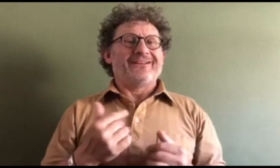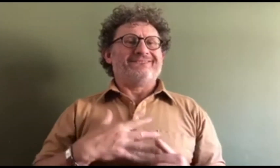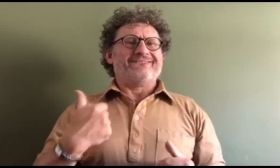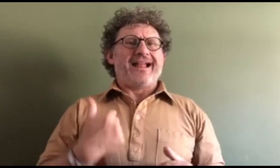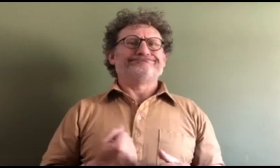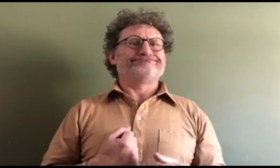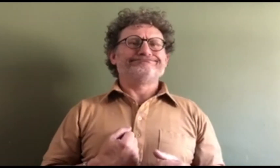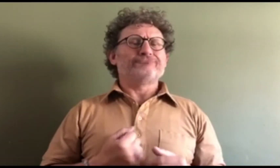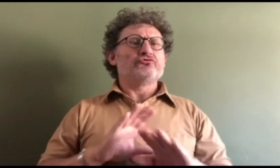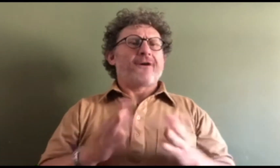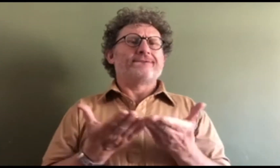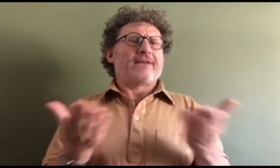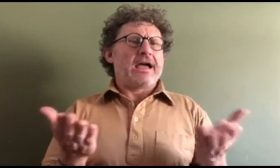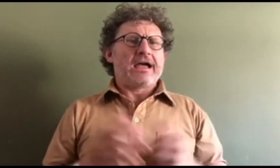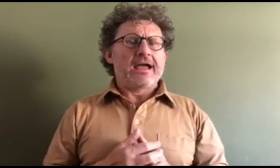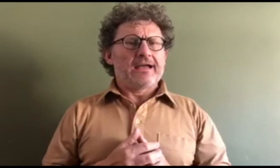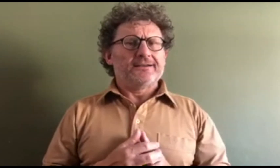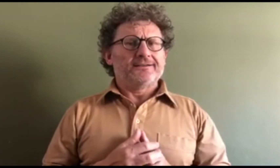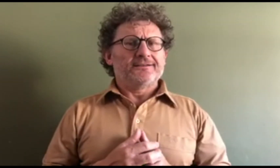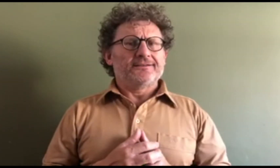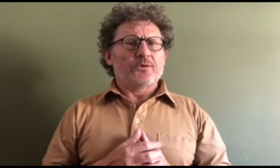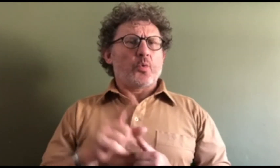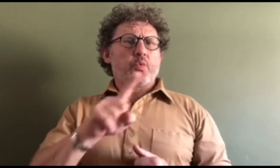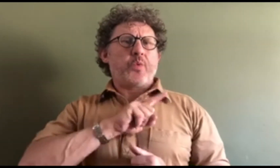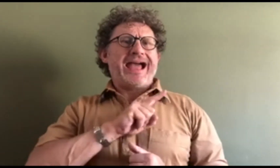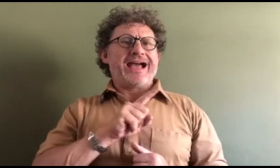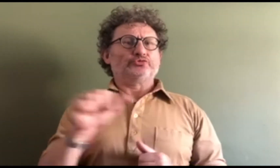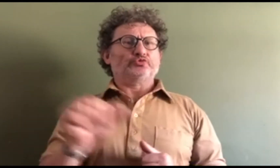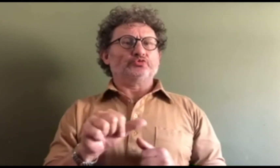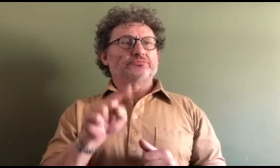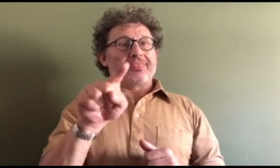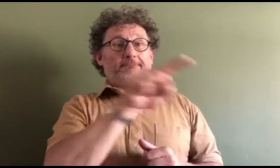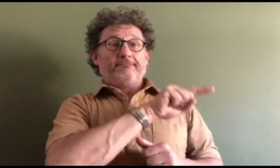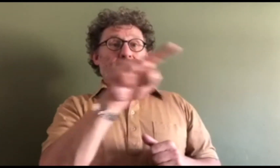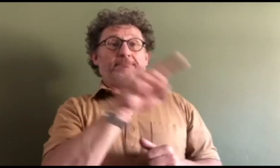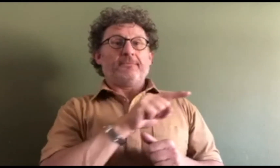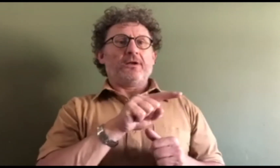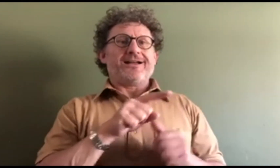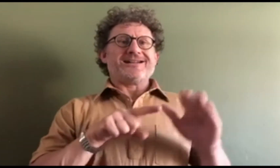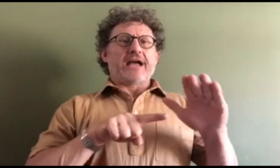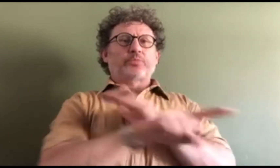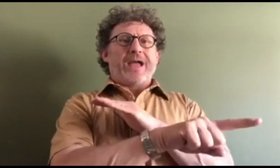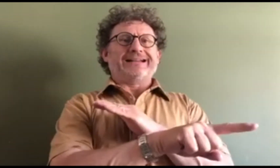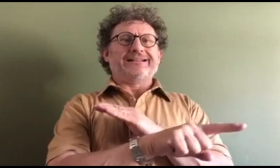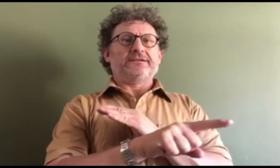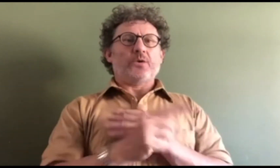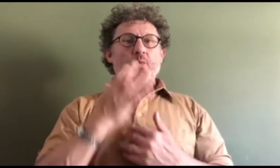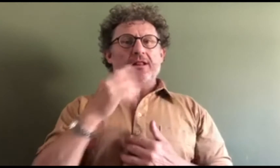information. And for me, this just is not fair. Why should people get away